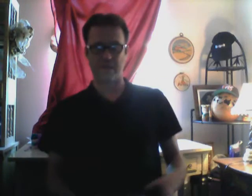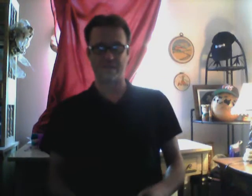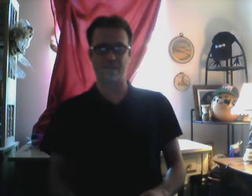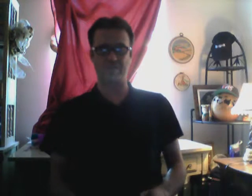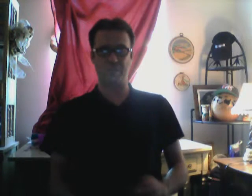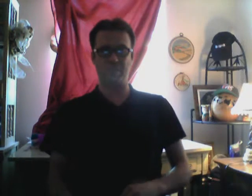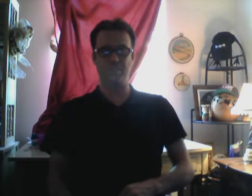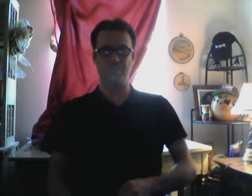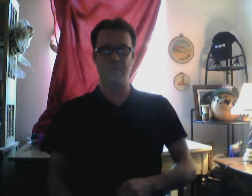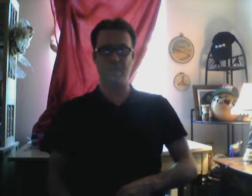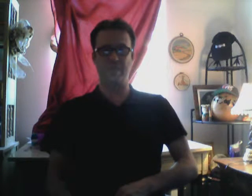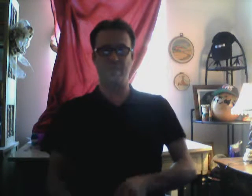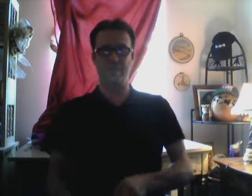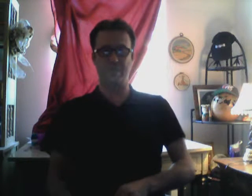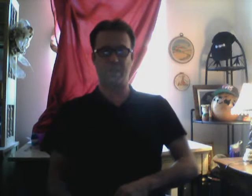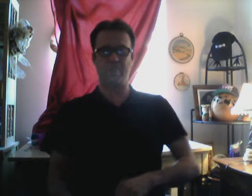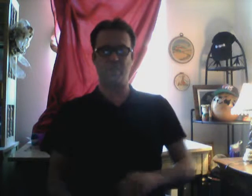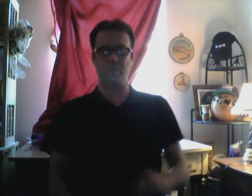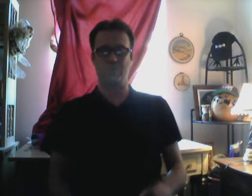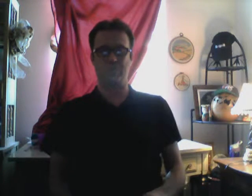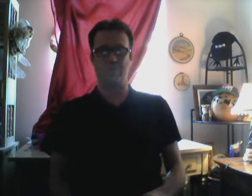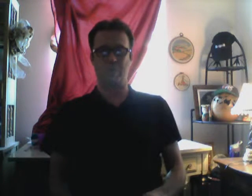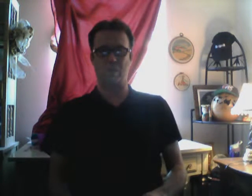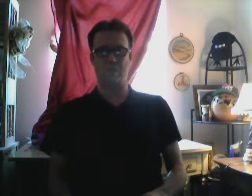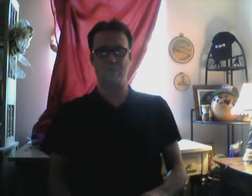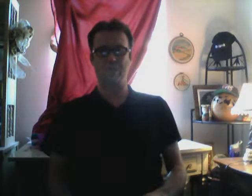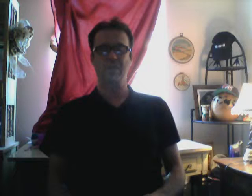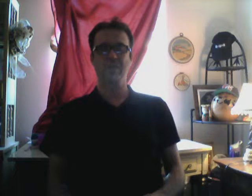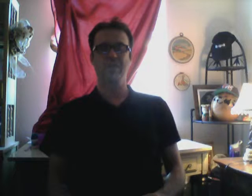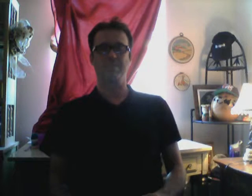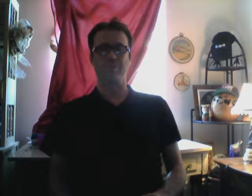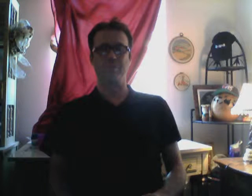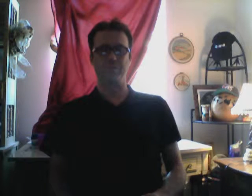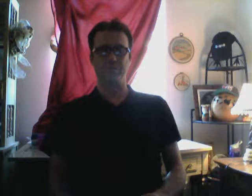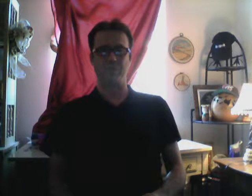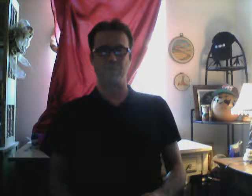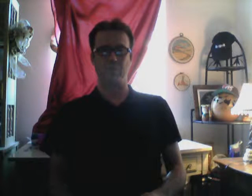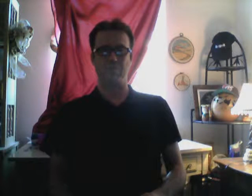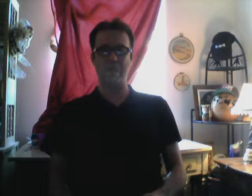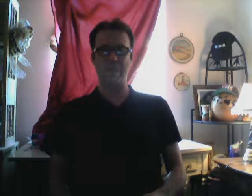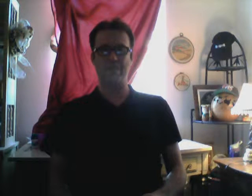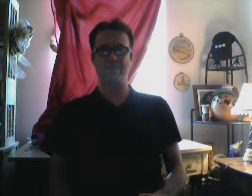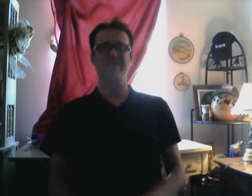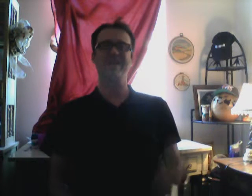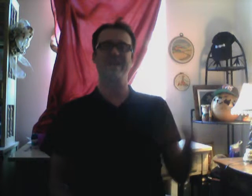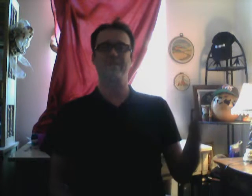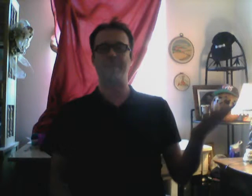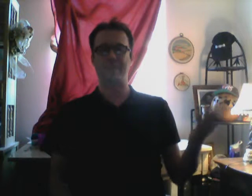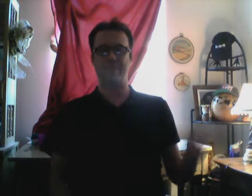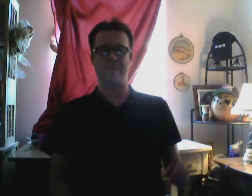That's how cheap Jew down they were. Skateboarding on St. Bart's. To prove who's the real master. That goes back to that.